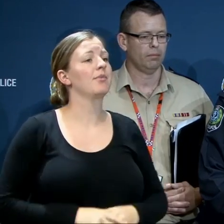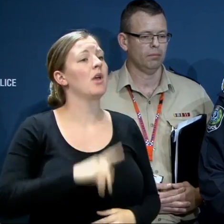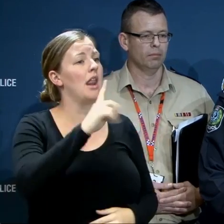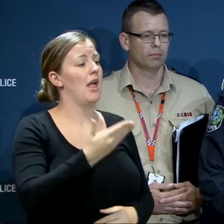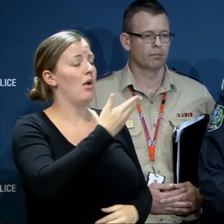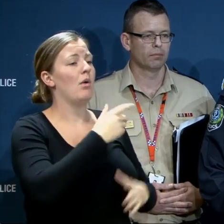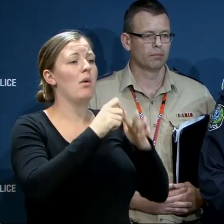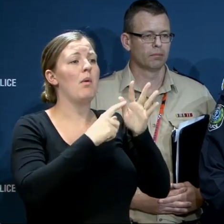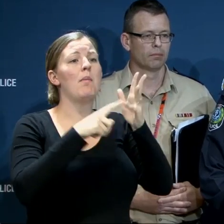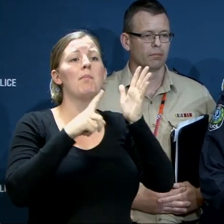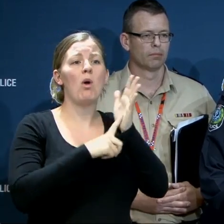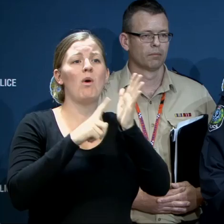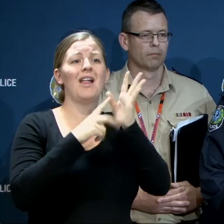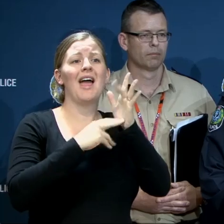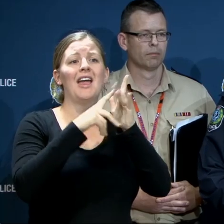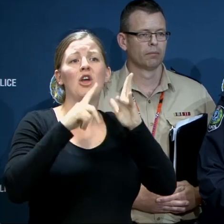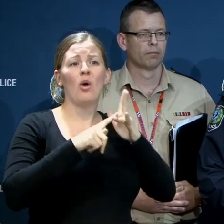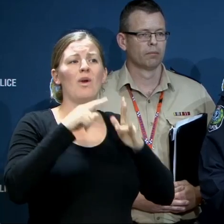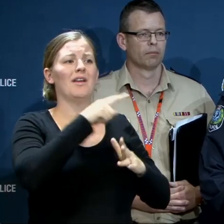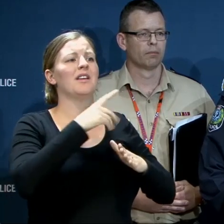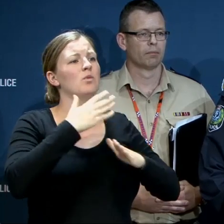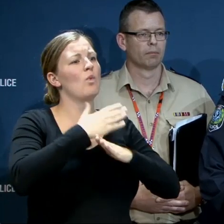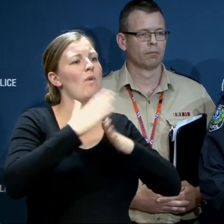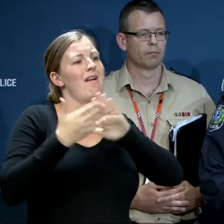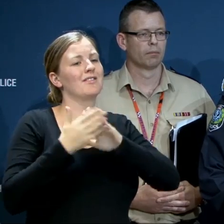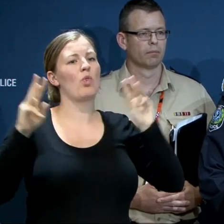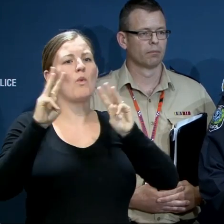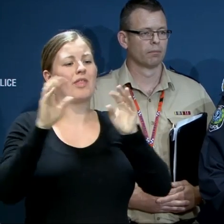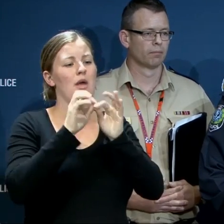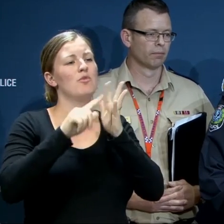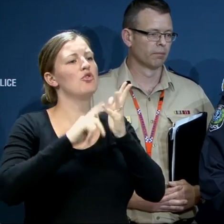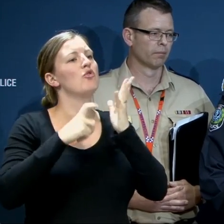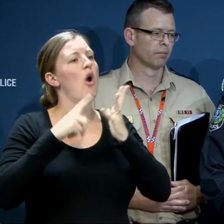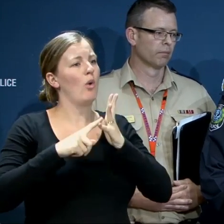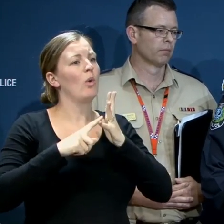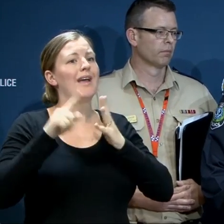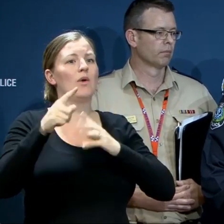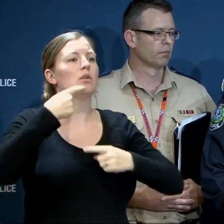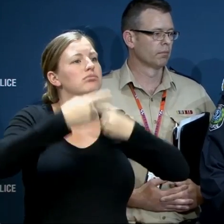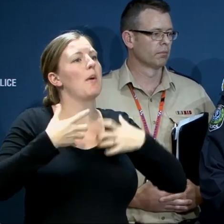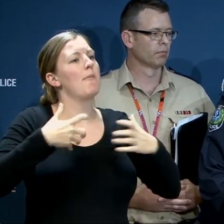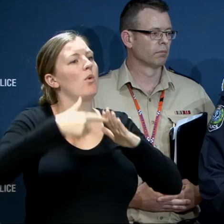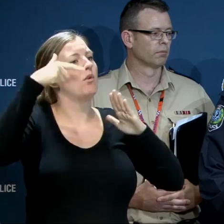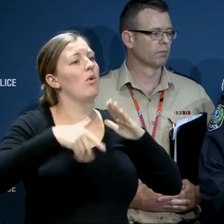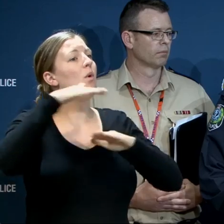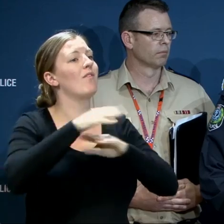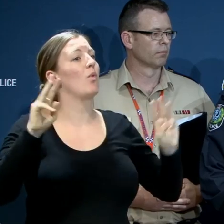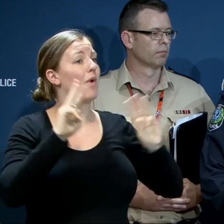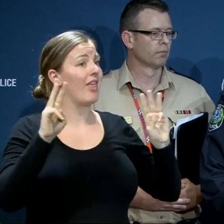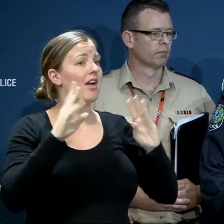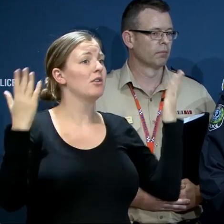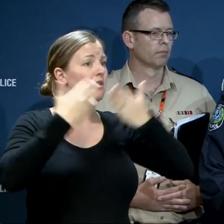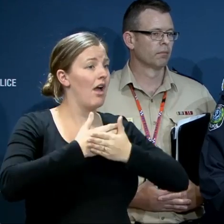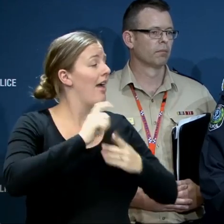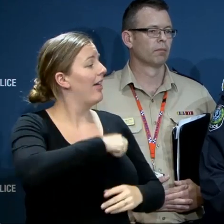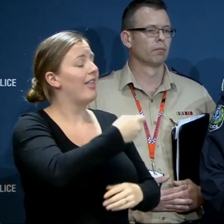over to Paul Anio from the Bureau who can give you some specifics about the particular weather event that we are anticipating at this point in time and then